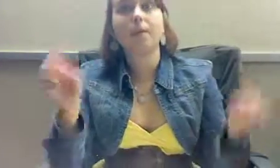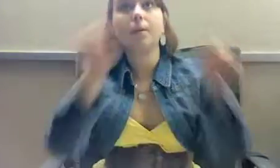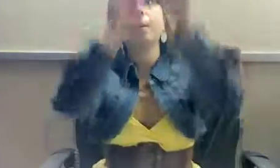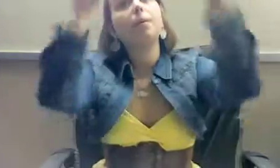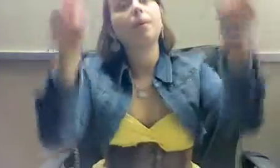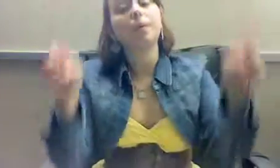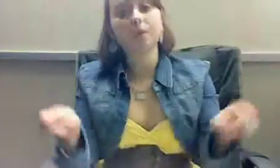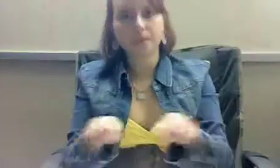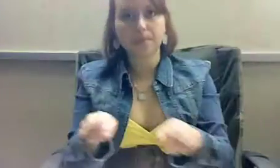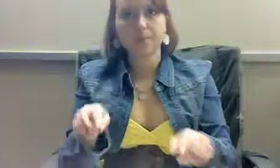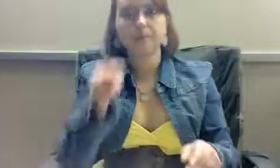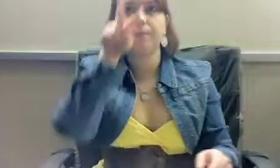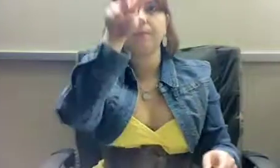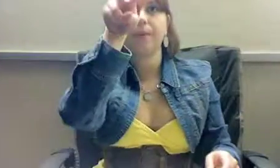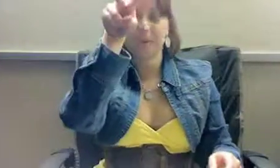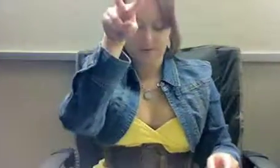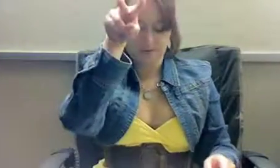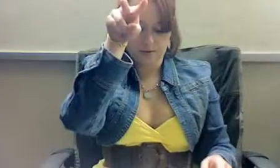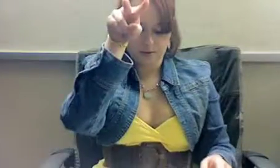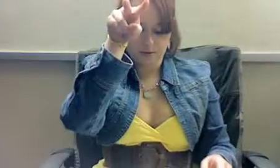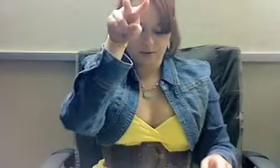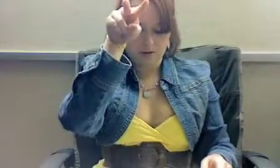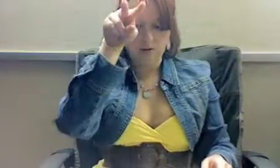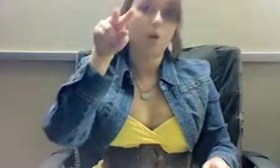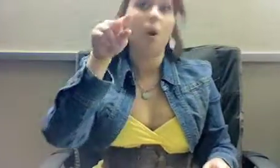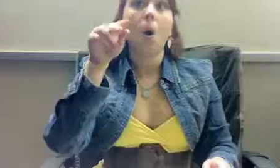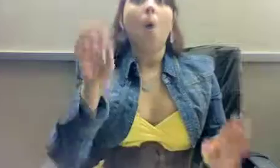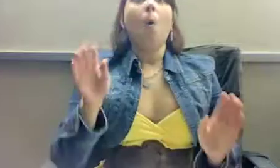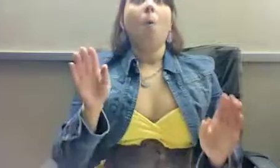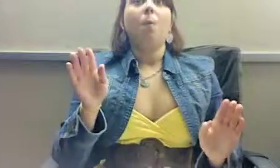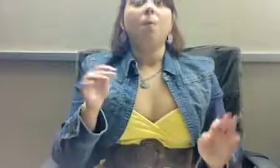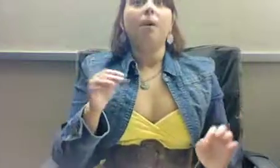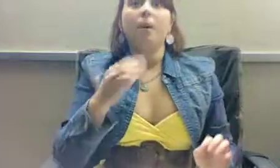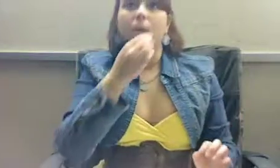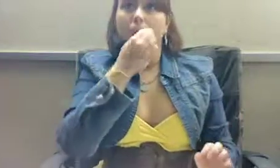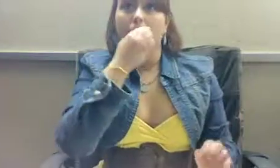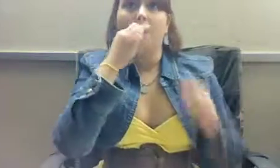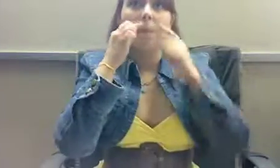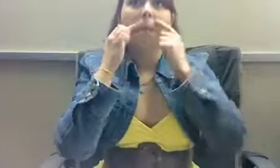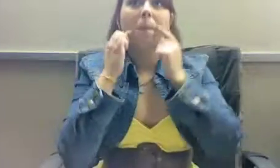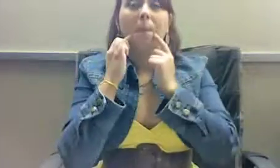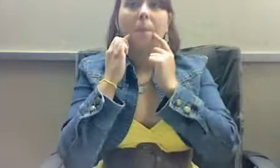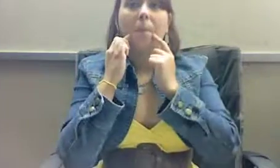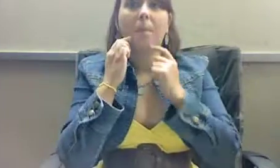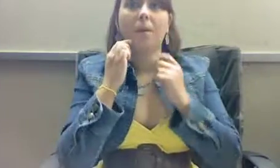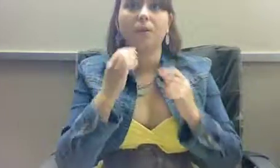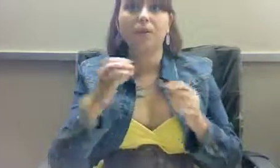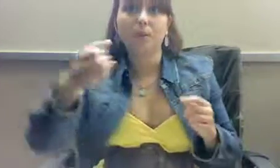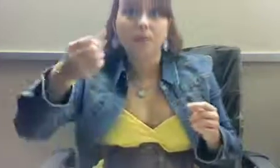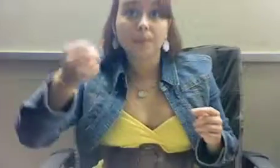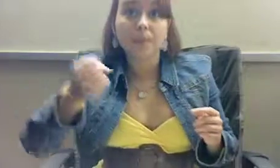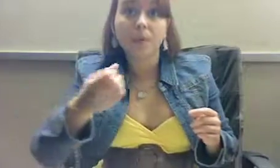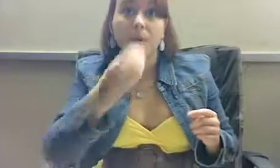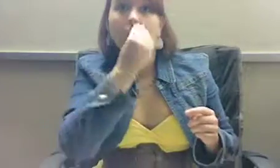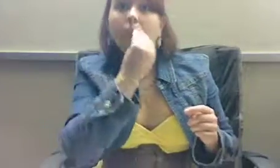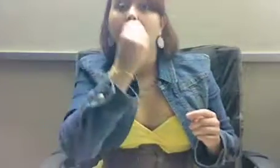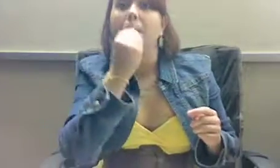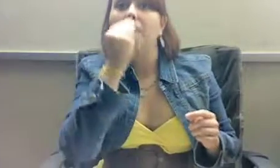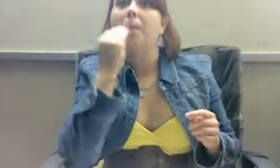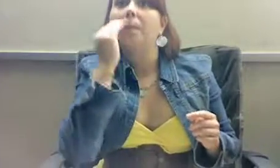This You haven't read it yet? Ah. Okay. Good. It's water after you need to start burning. Do I stop burning